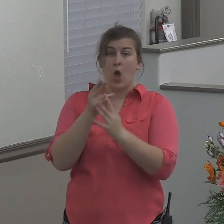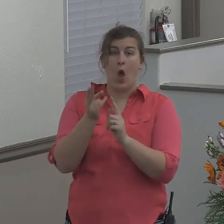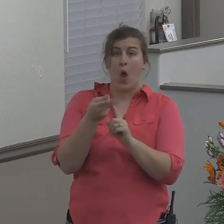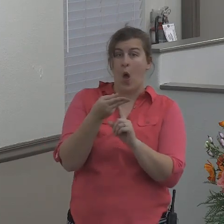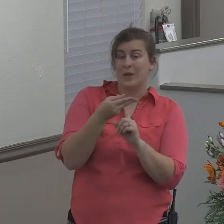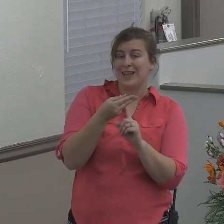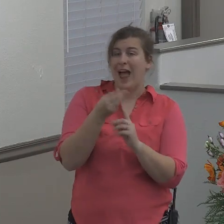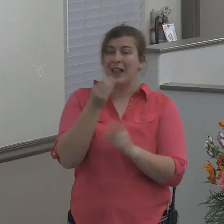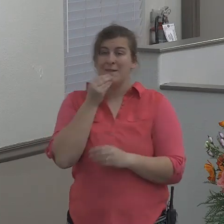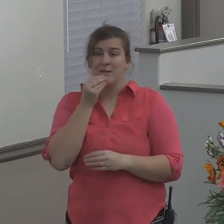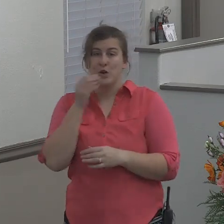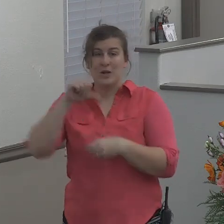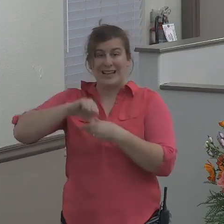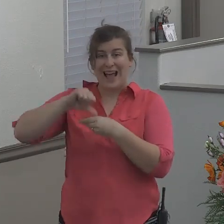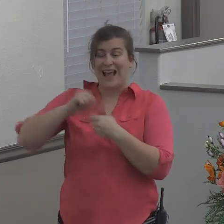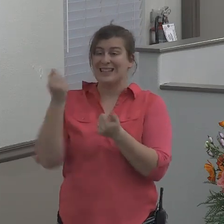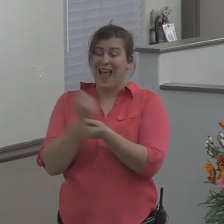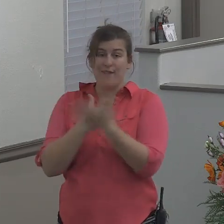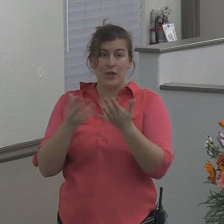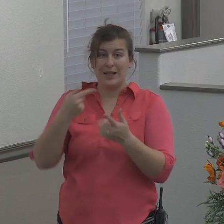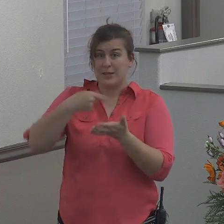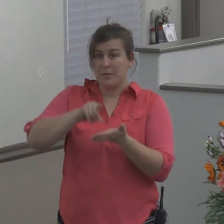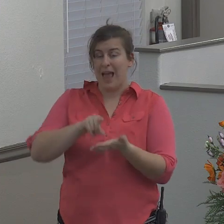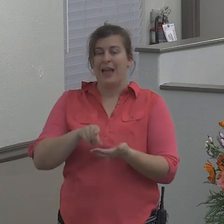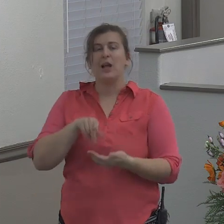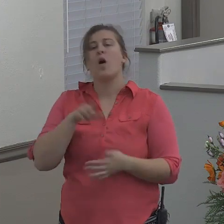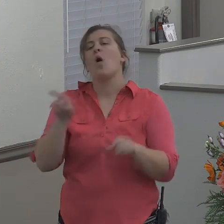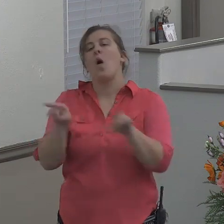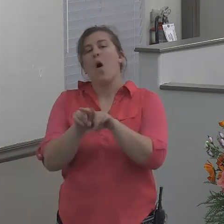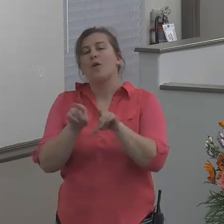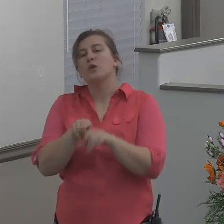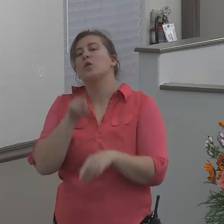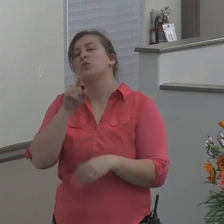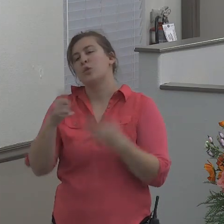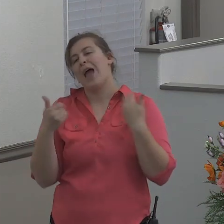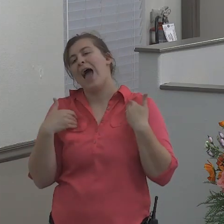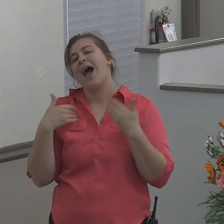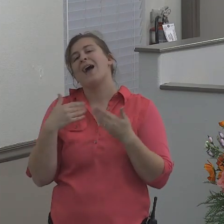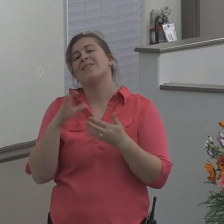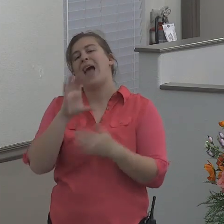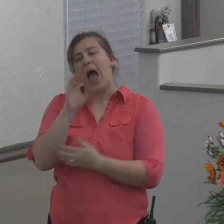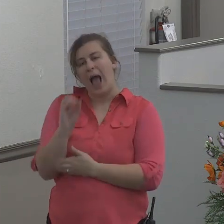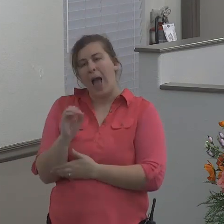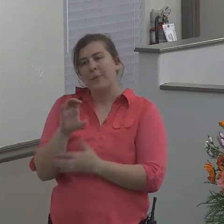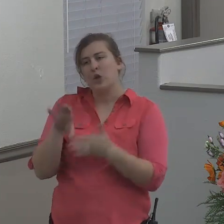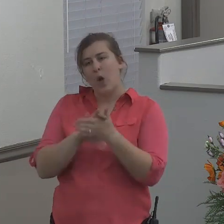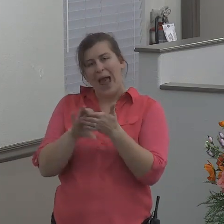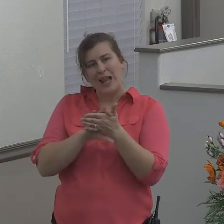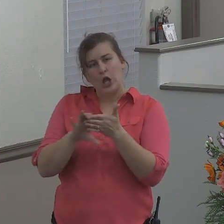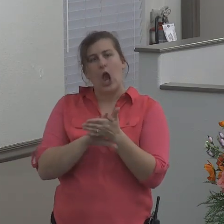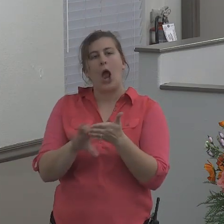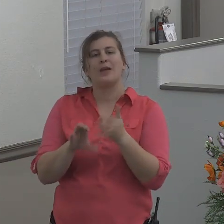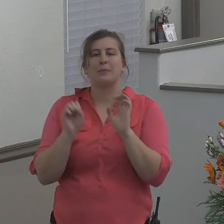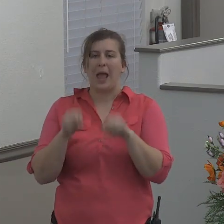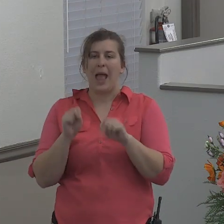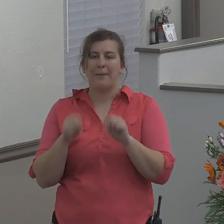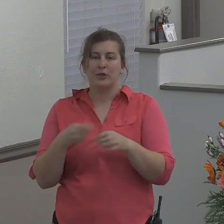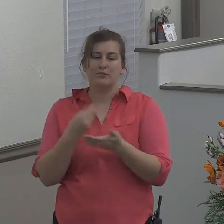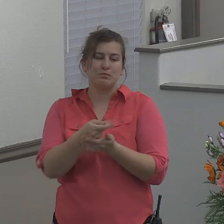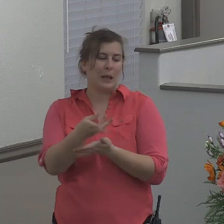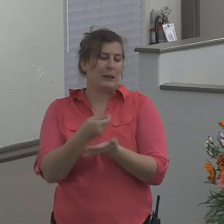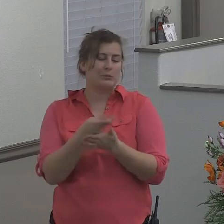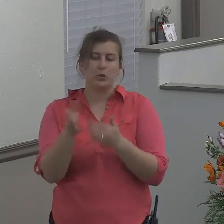etc oh and by the way you also have the company credit card and access to the company bank account